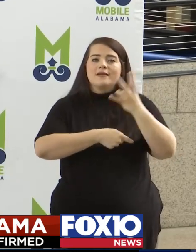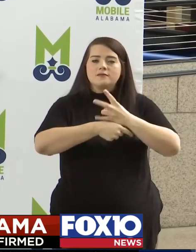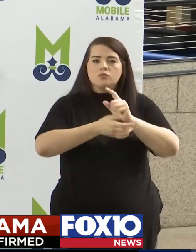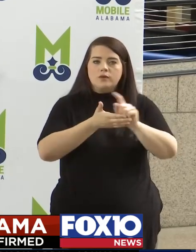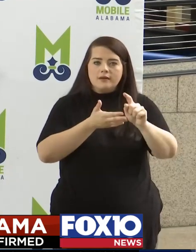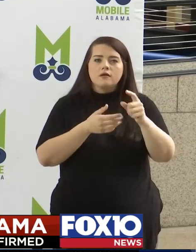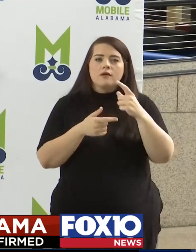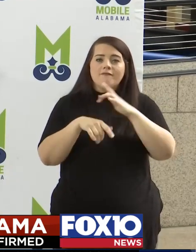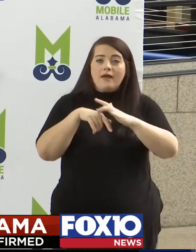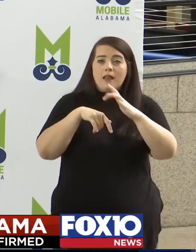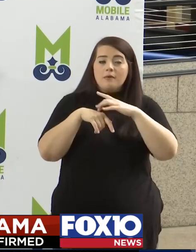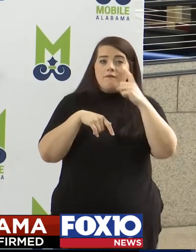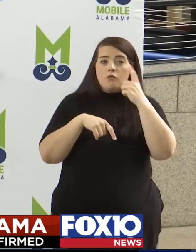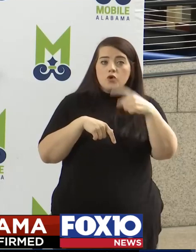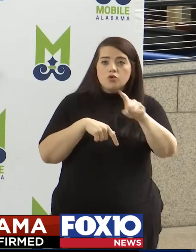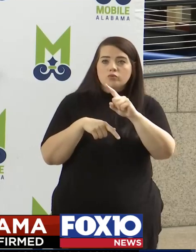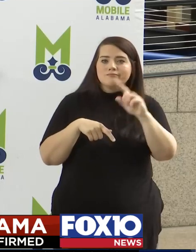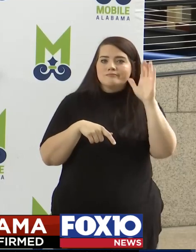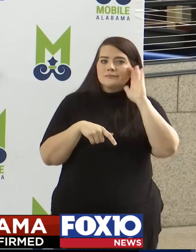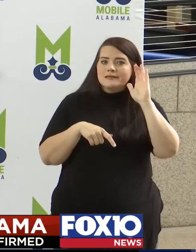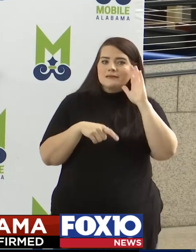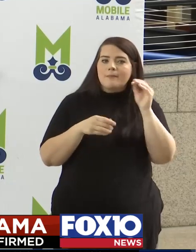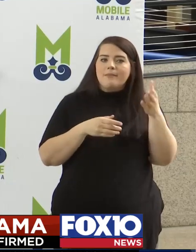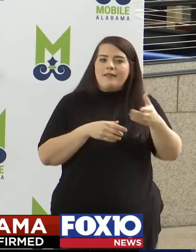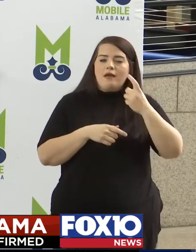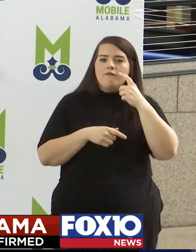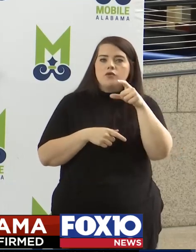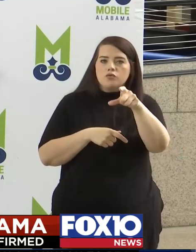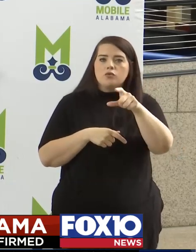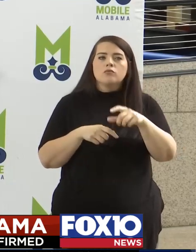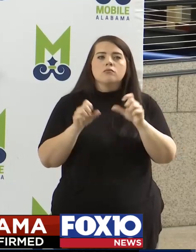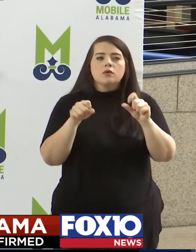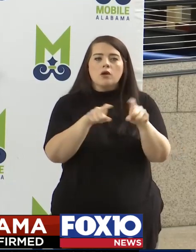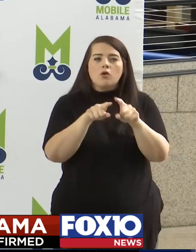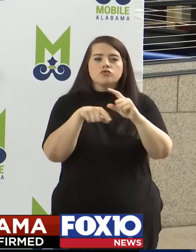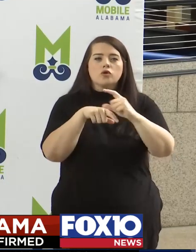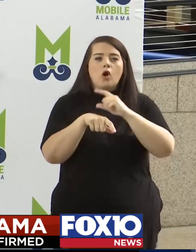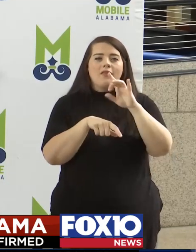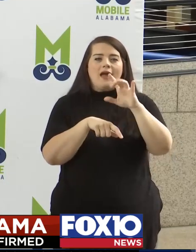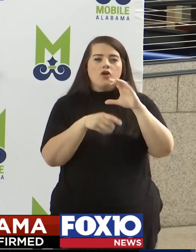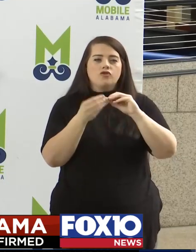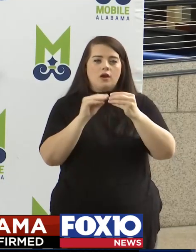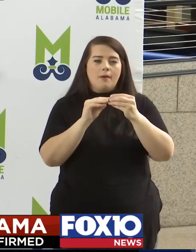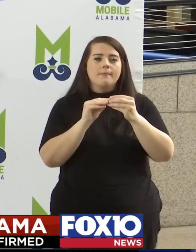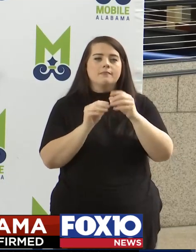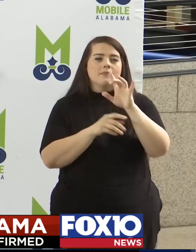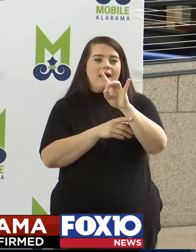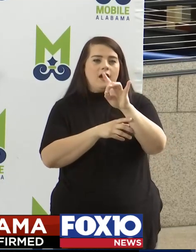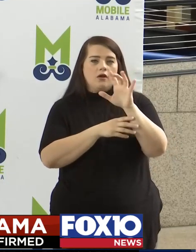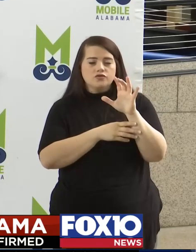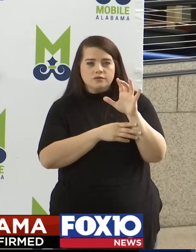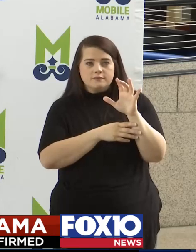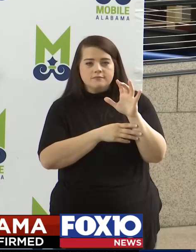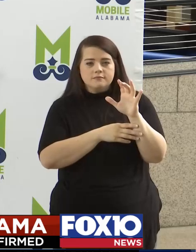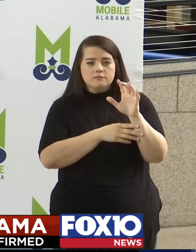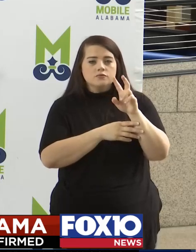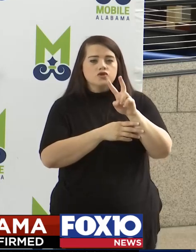available for you to listen to you and to be there. You can also call our 1-800 number, which is 1-800